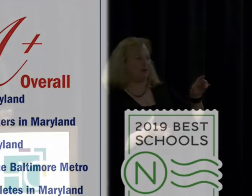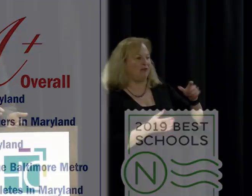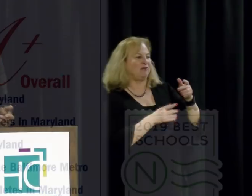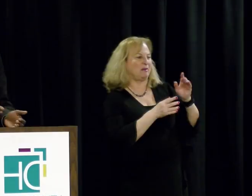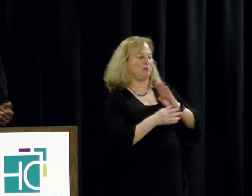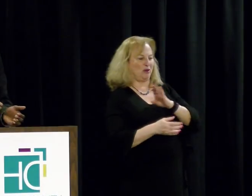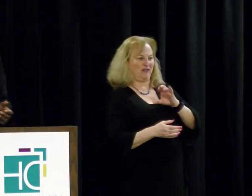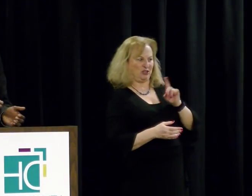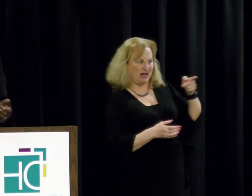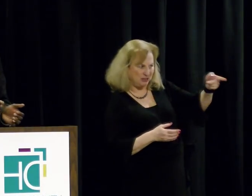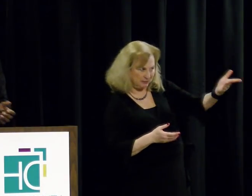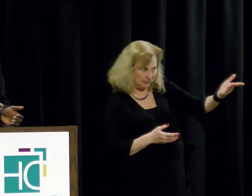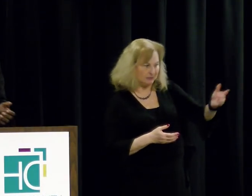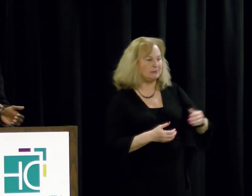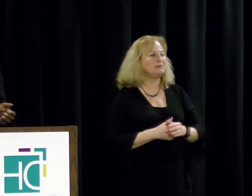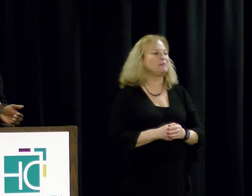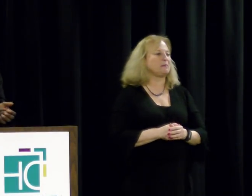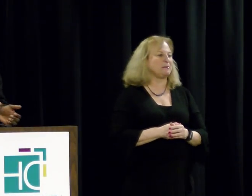Applause